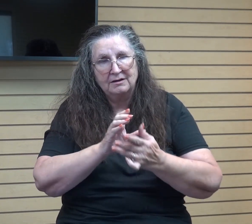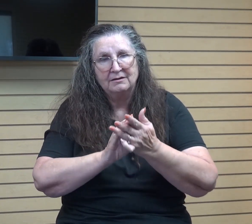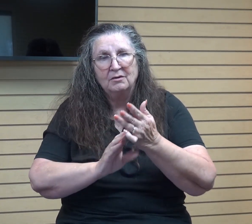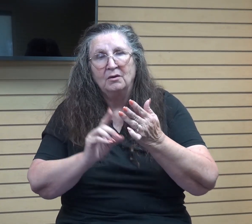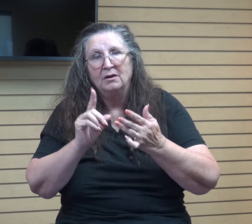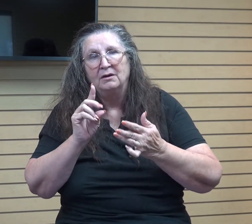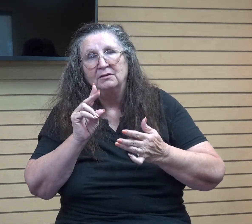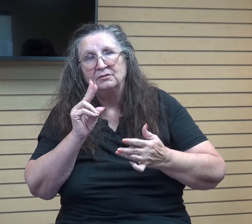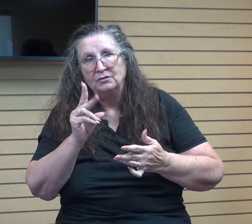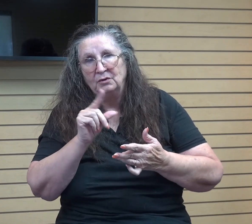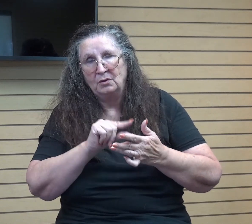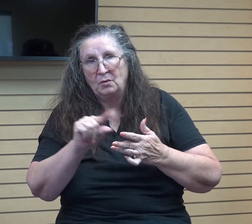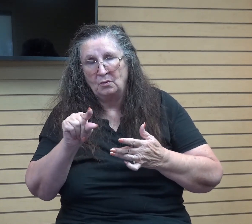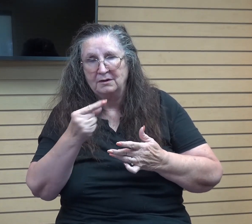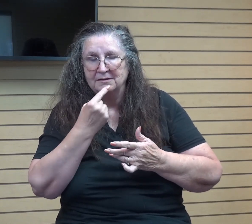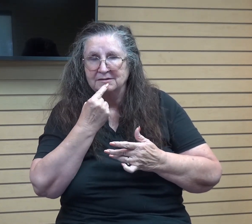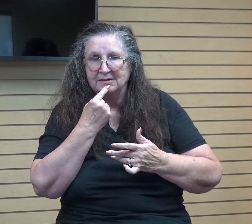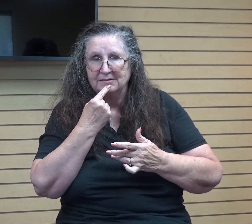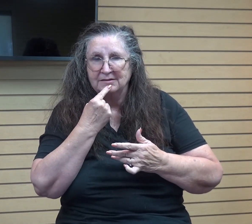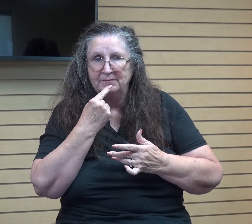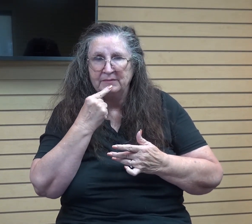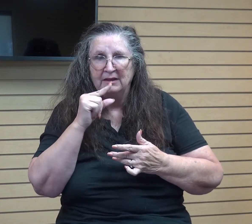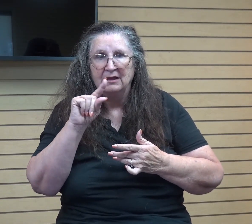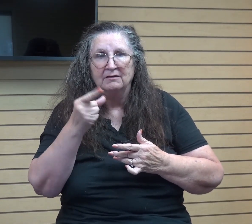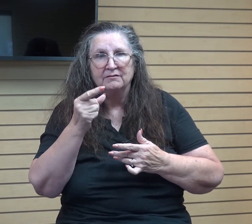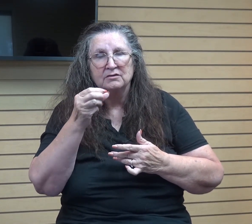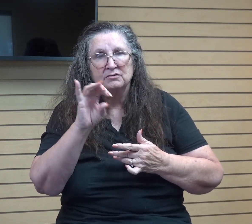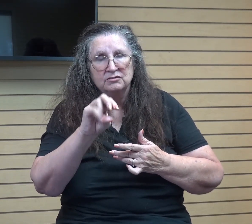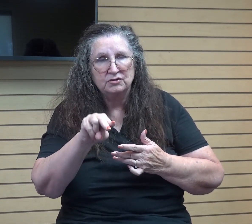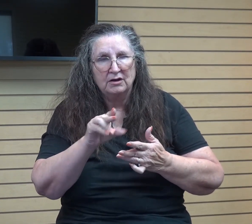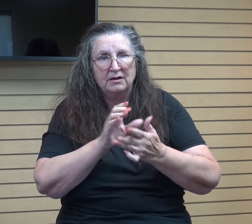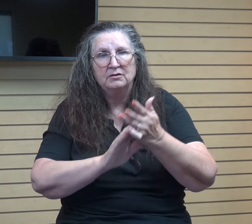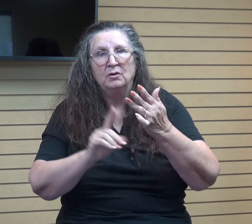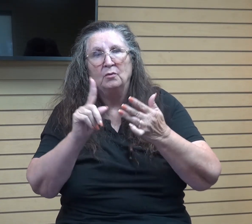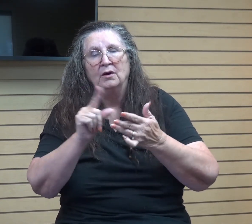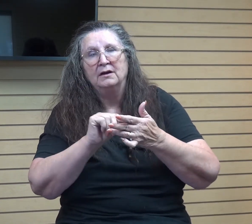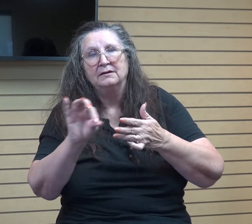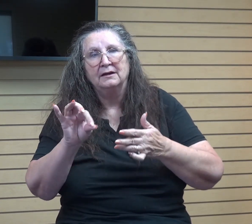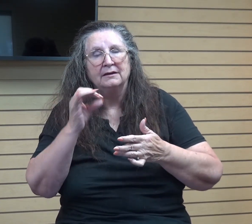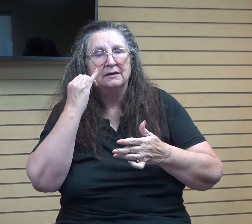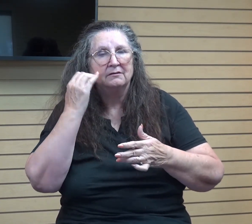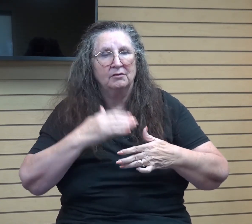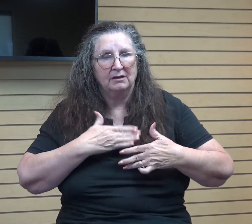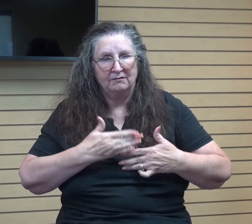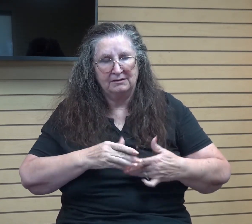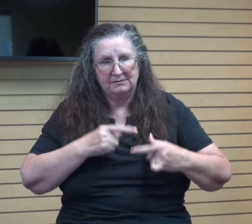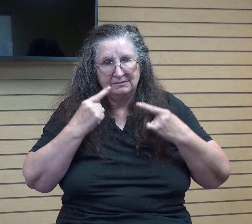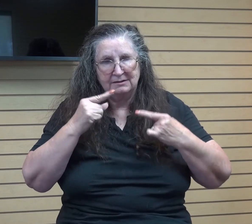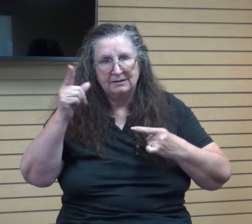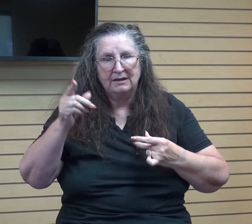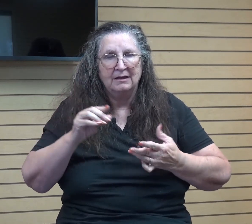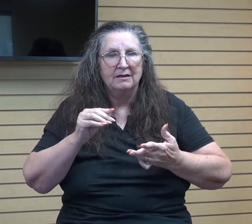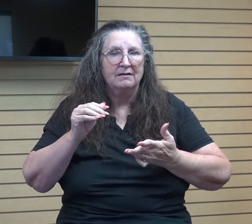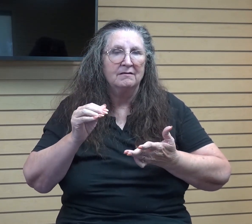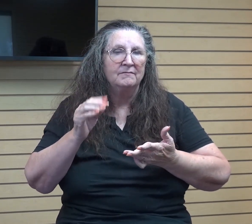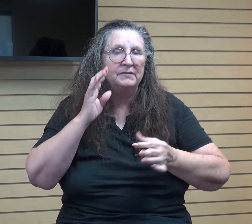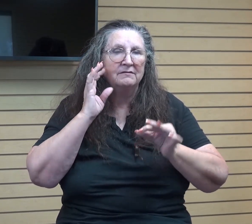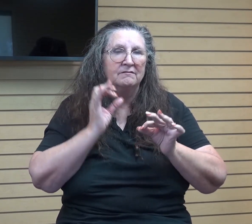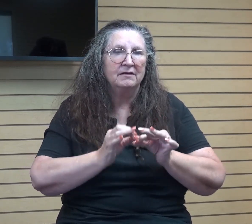In 1 John 1, 9, we read, If we confess our sins, he is faithful and just to forgive us of our sins and to